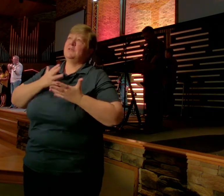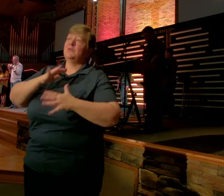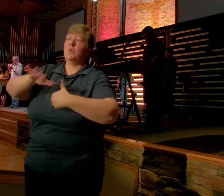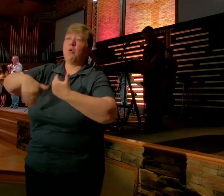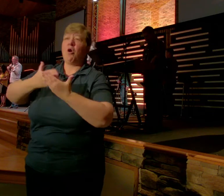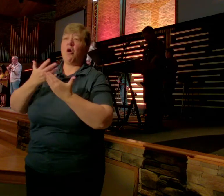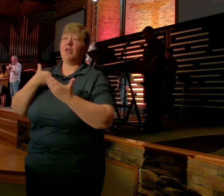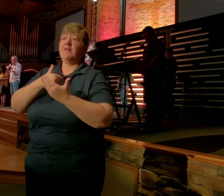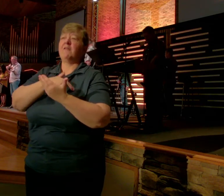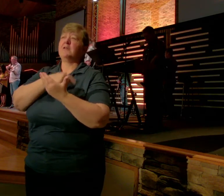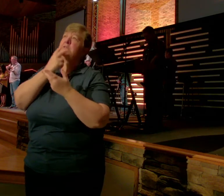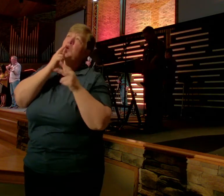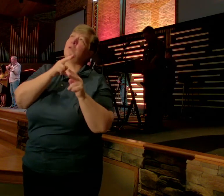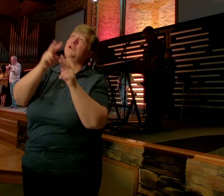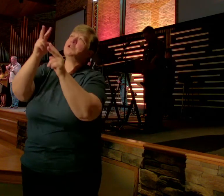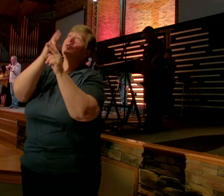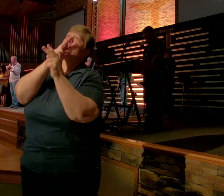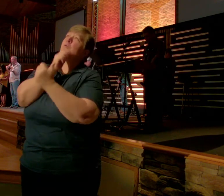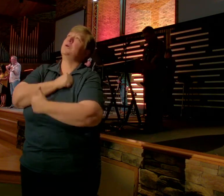say I'm sorry